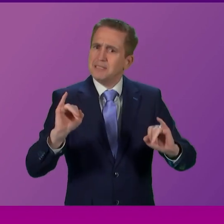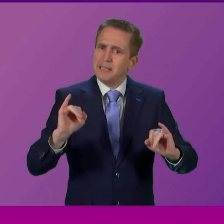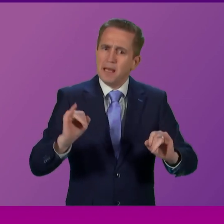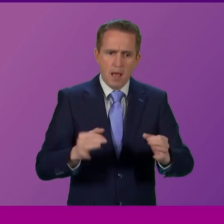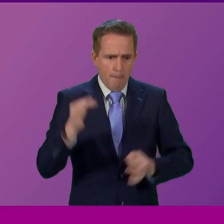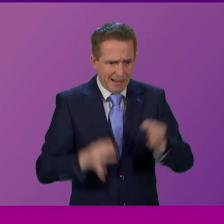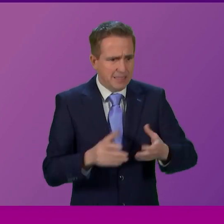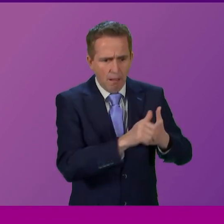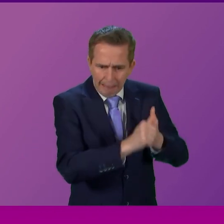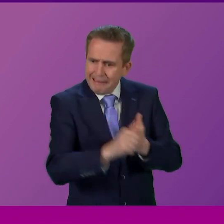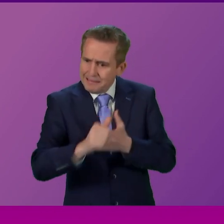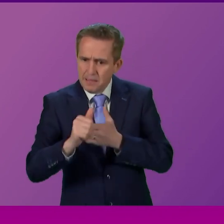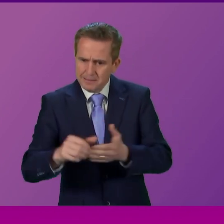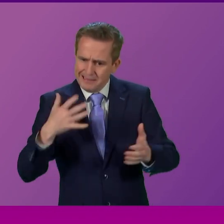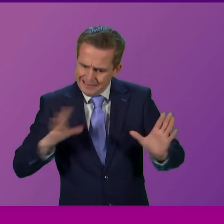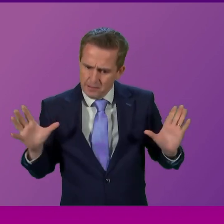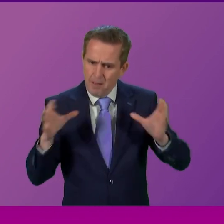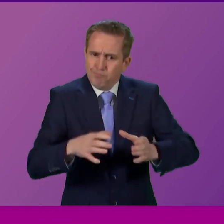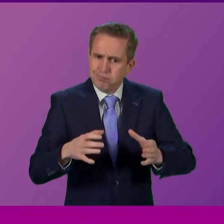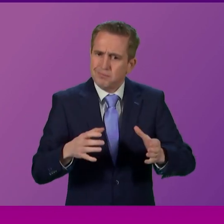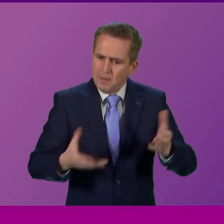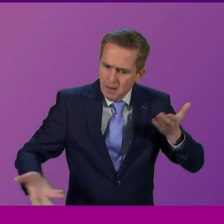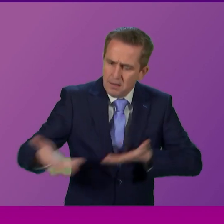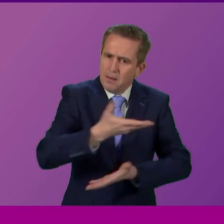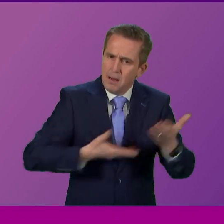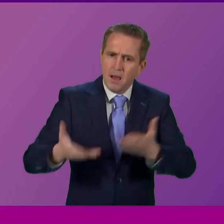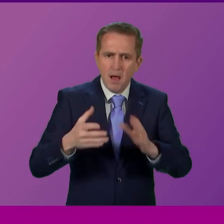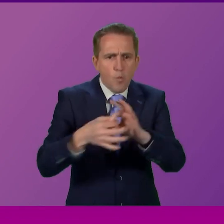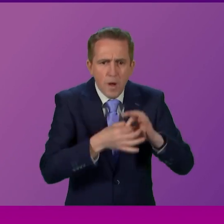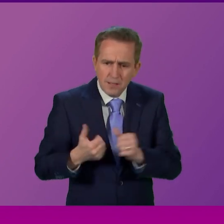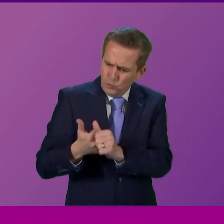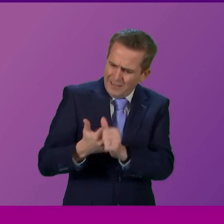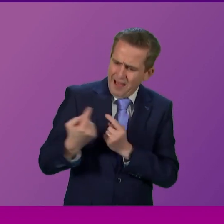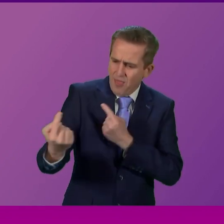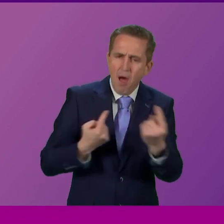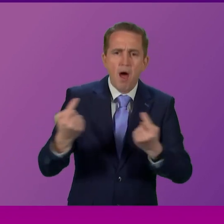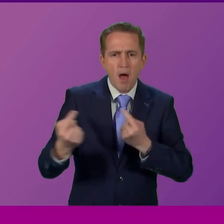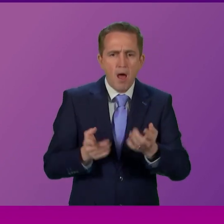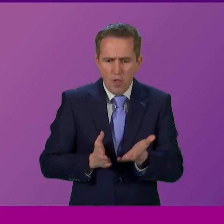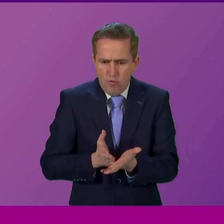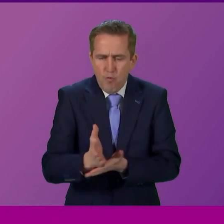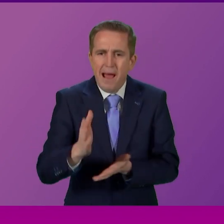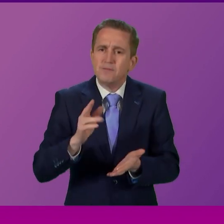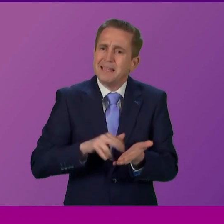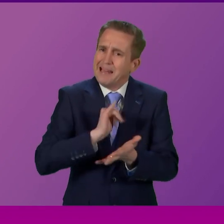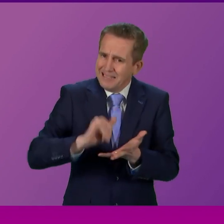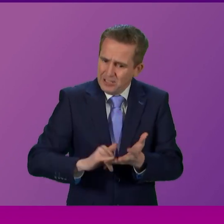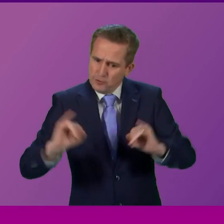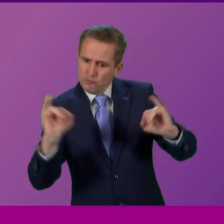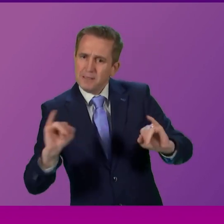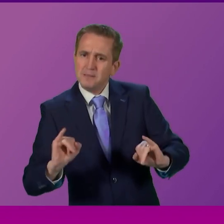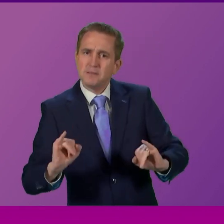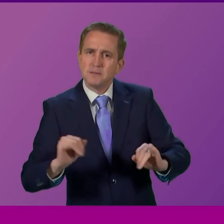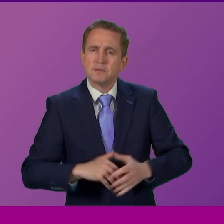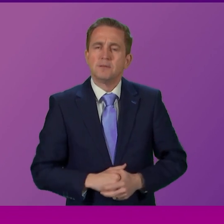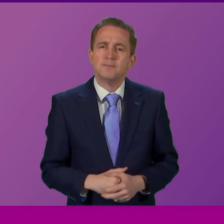political leaders to rise above their petty political differences and work together in this national interest. Let me